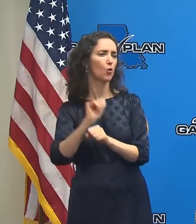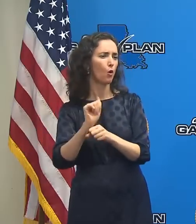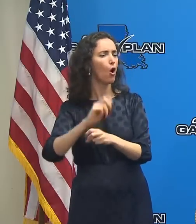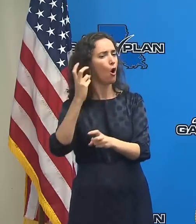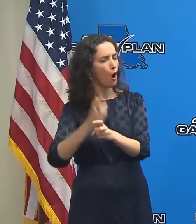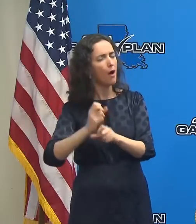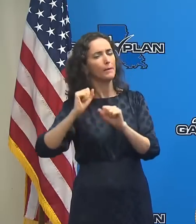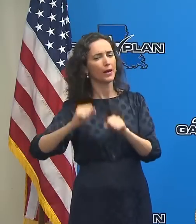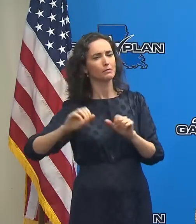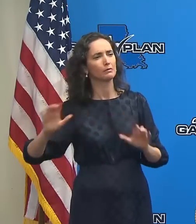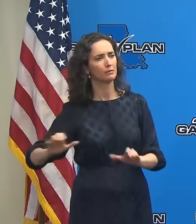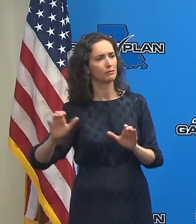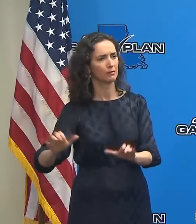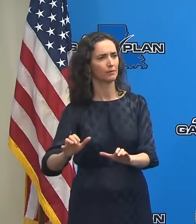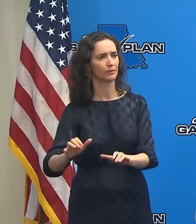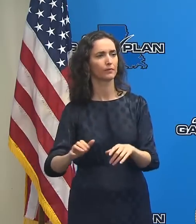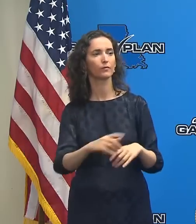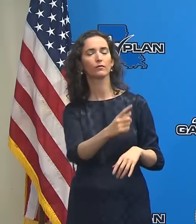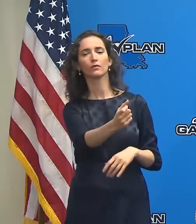those needs might turn out to be.